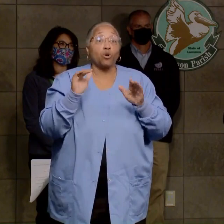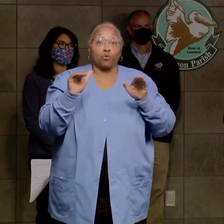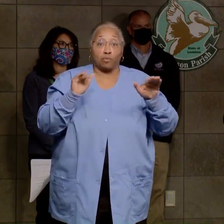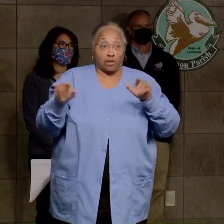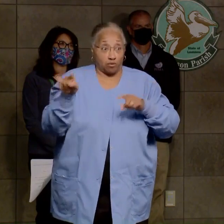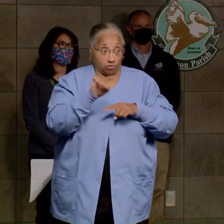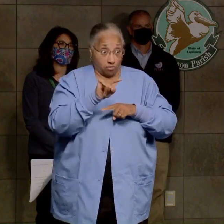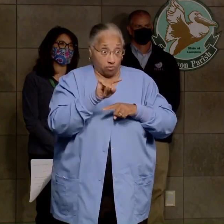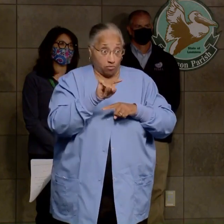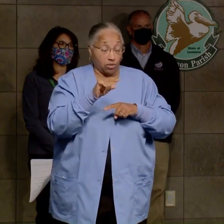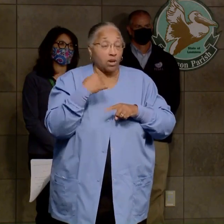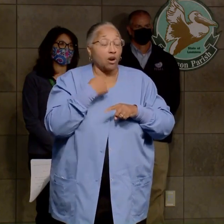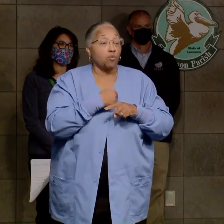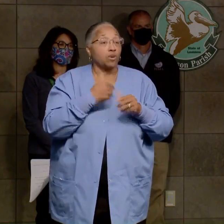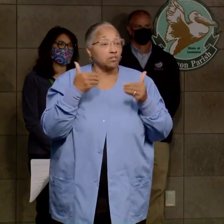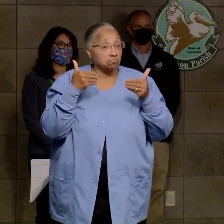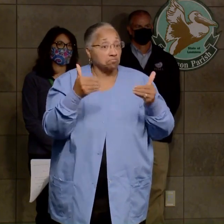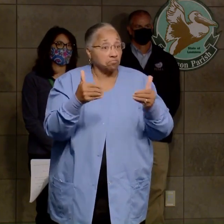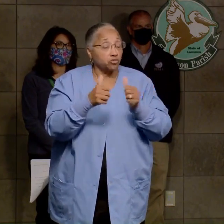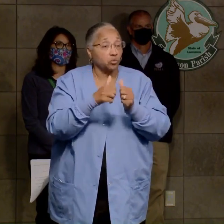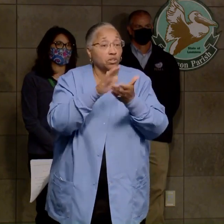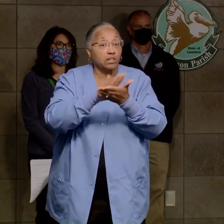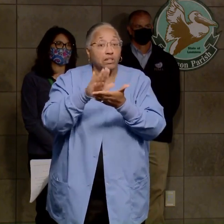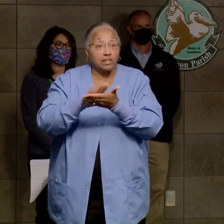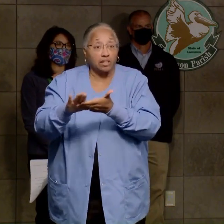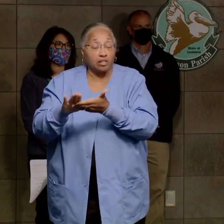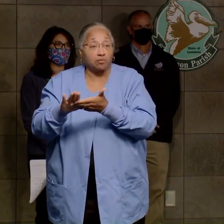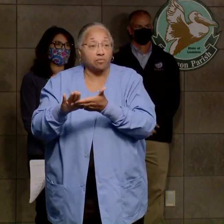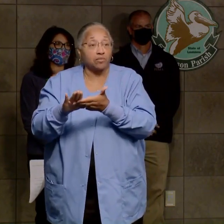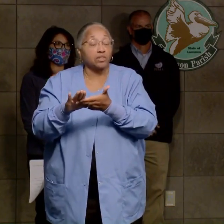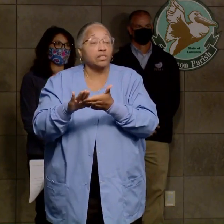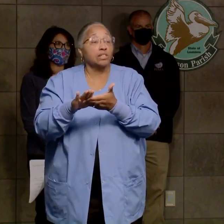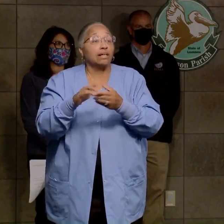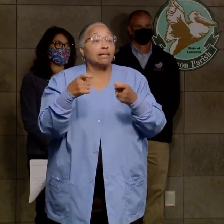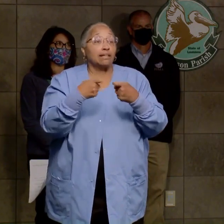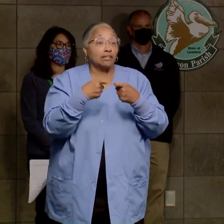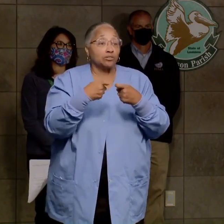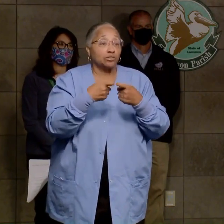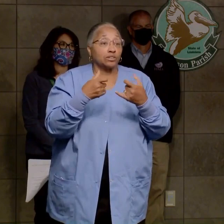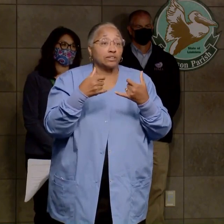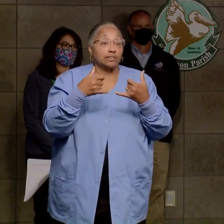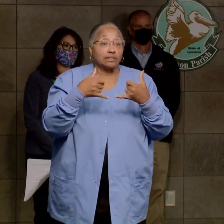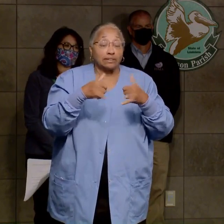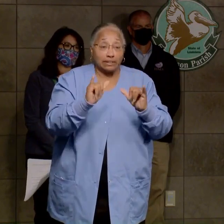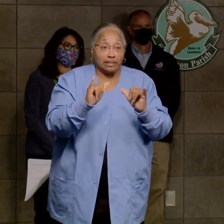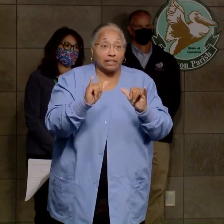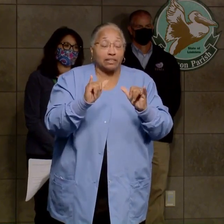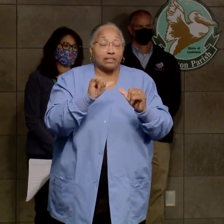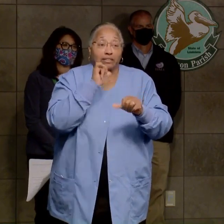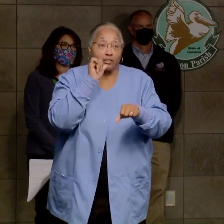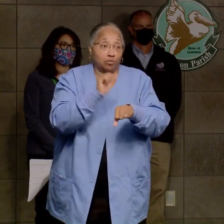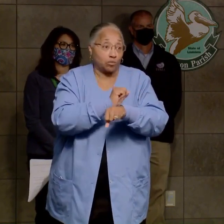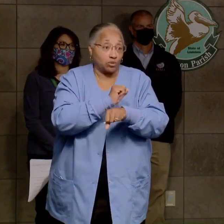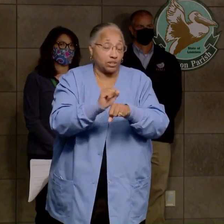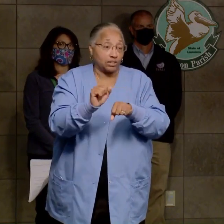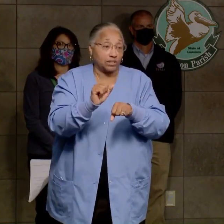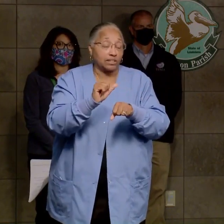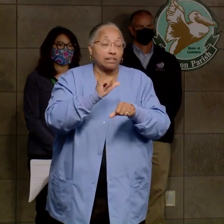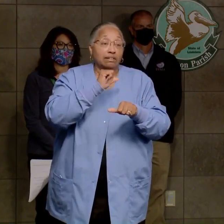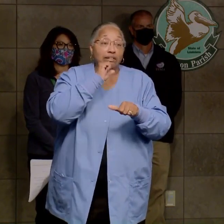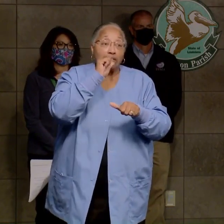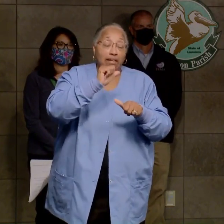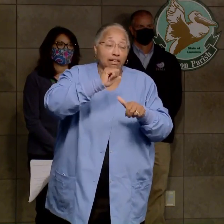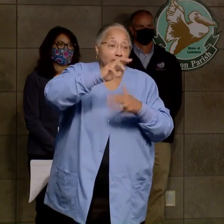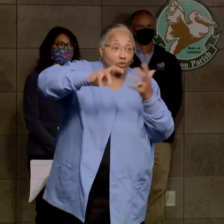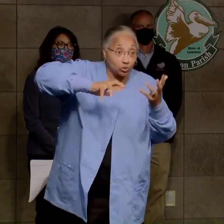as we go about our recovery, our cleanup efforts, the fact that electricity is still out. It is not the hurricanes, it's not